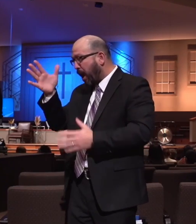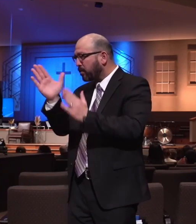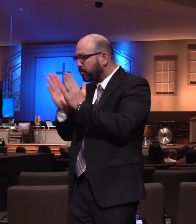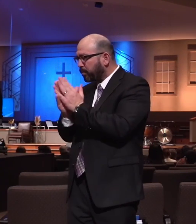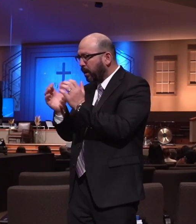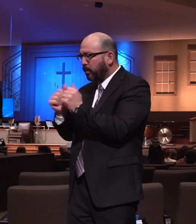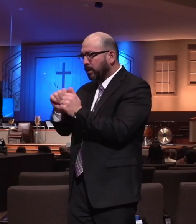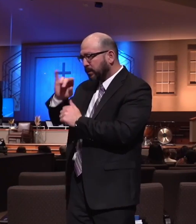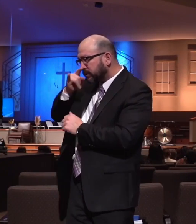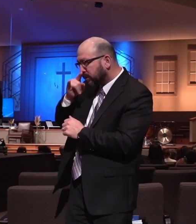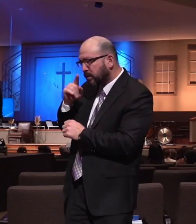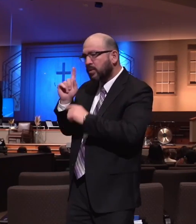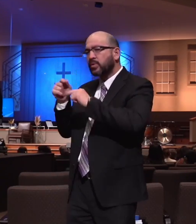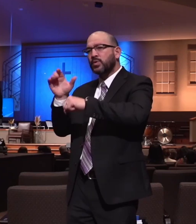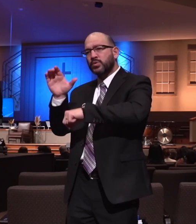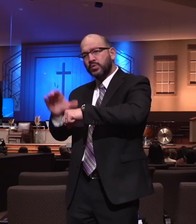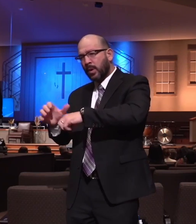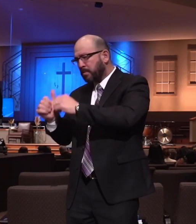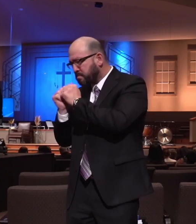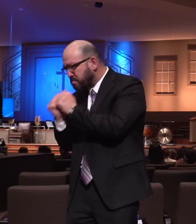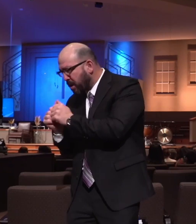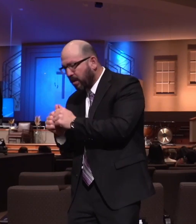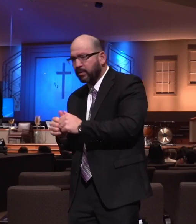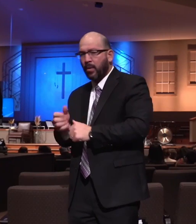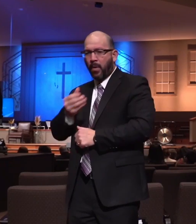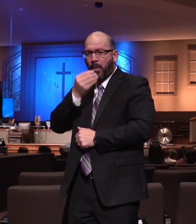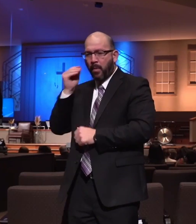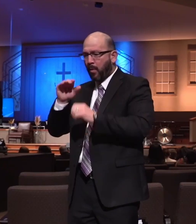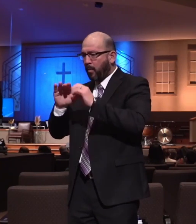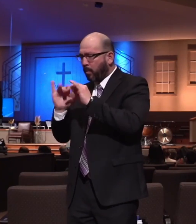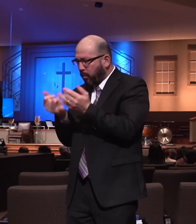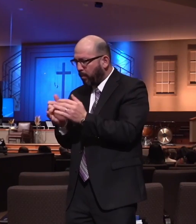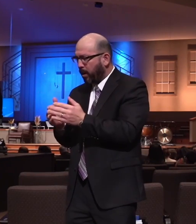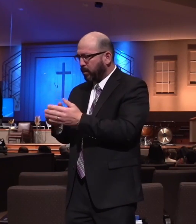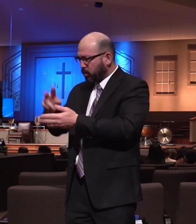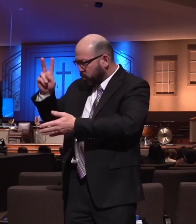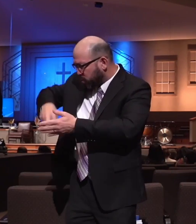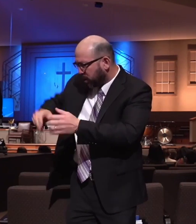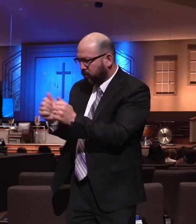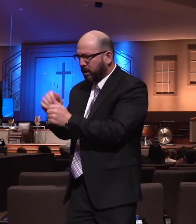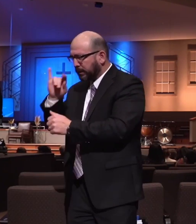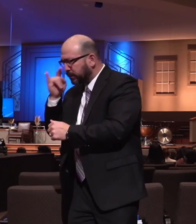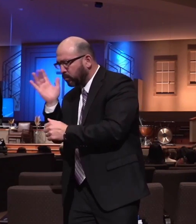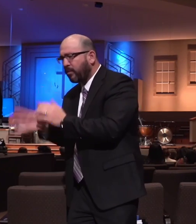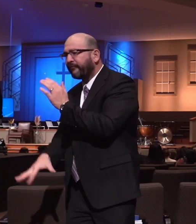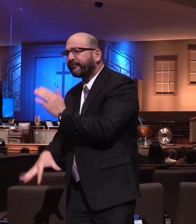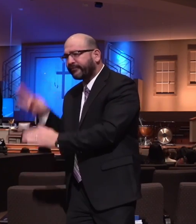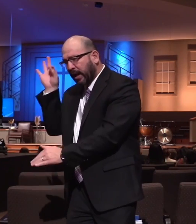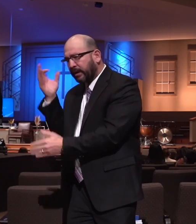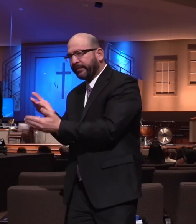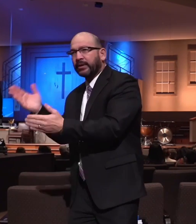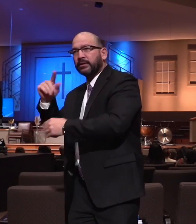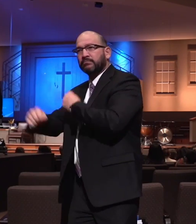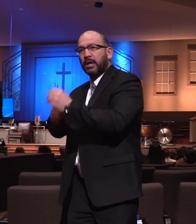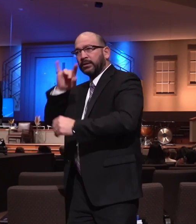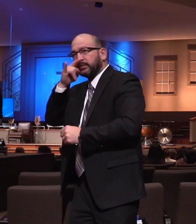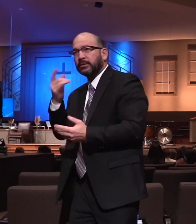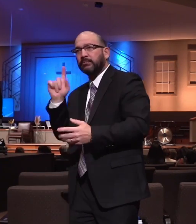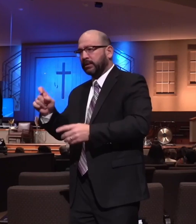at church, and a dad that at home is opening up the Word of God, they're going to find out what's going on. There must be instruction. There must be interaction.